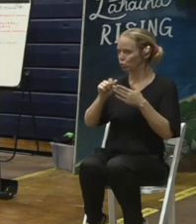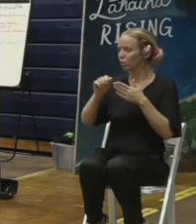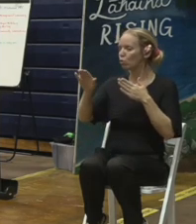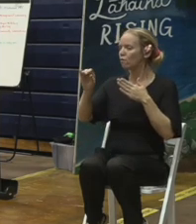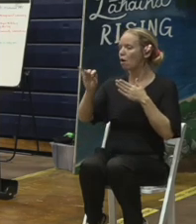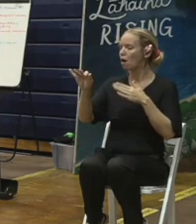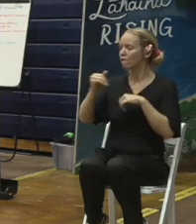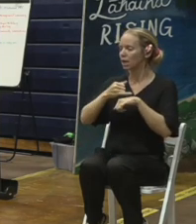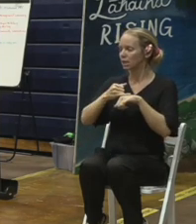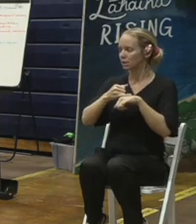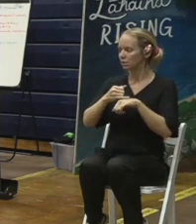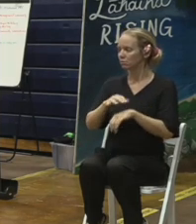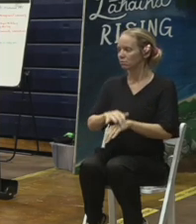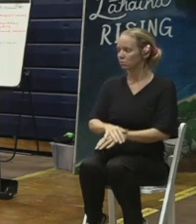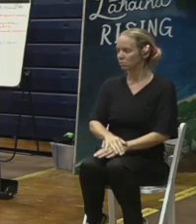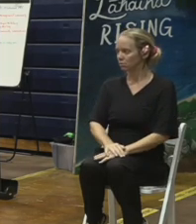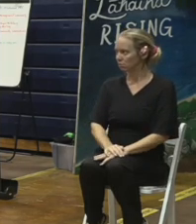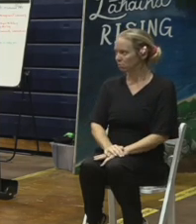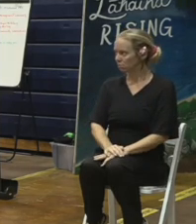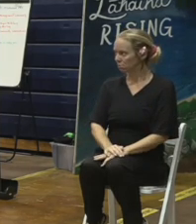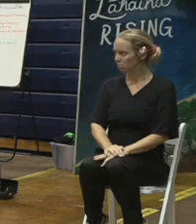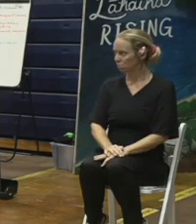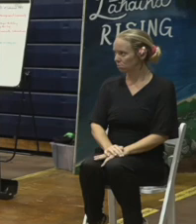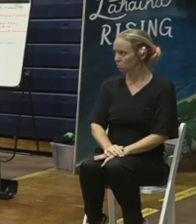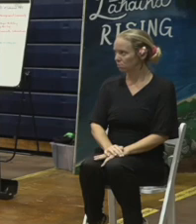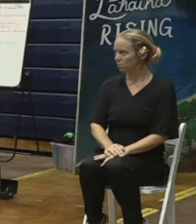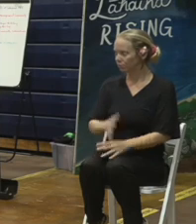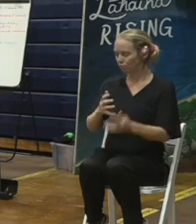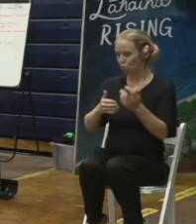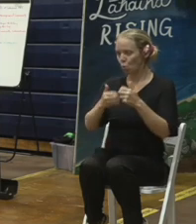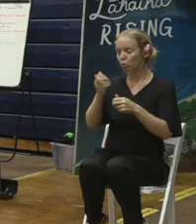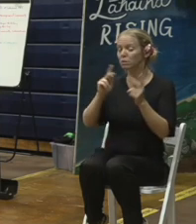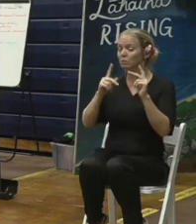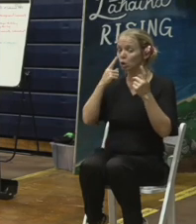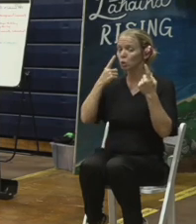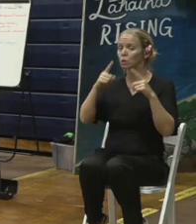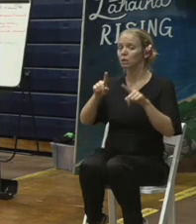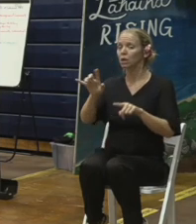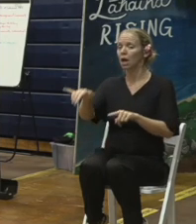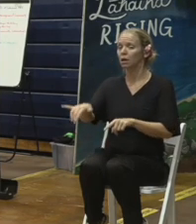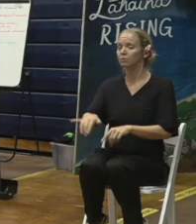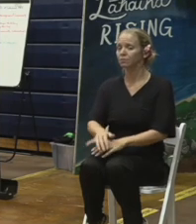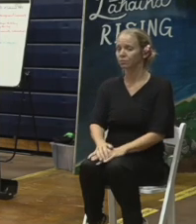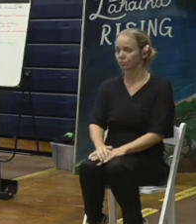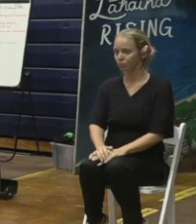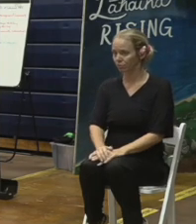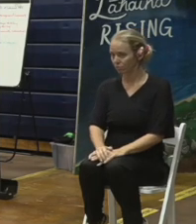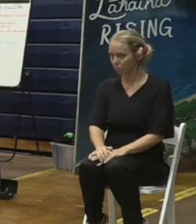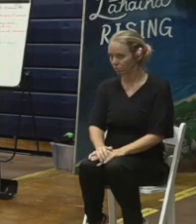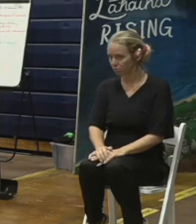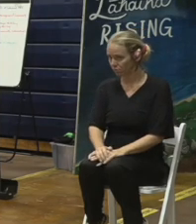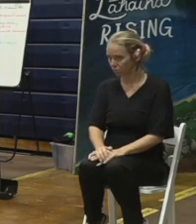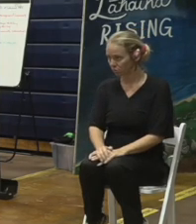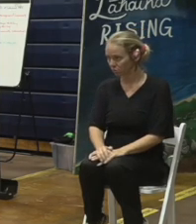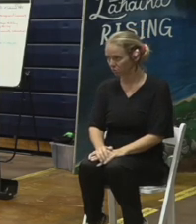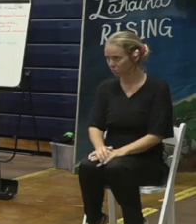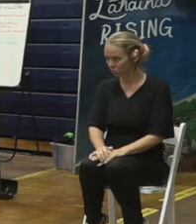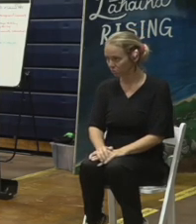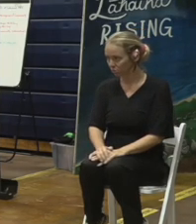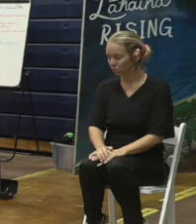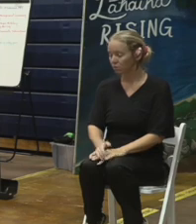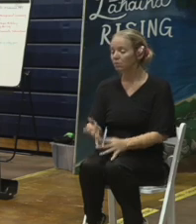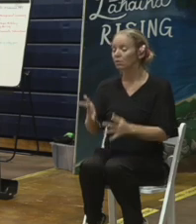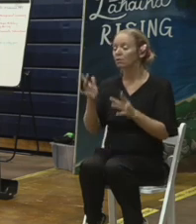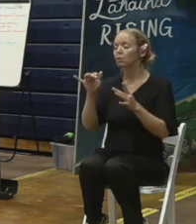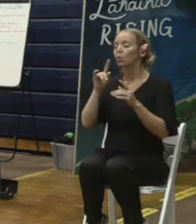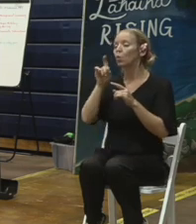agreed so the vast majority of people agreed on that this question dealt with handling human remains